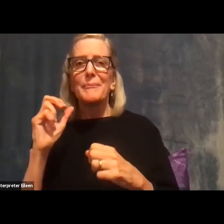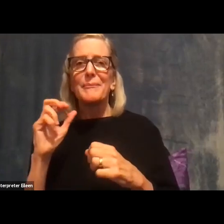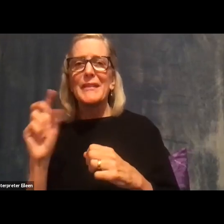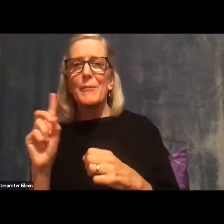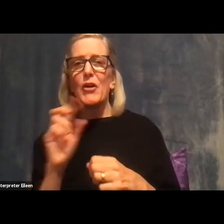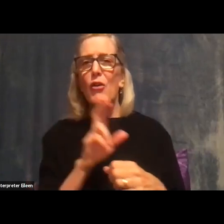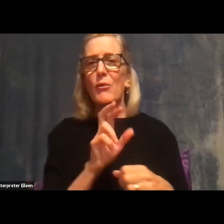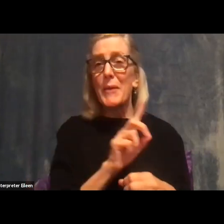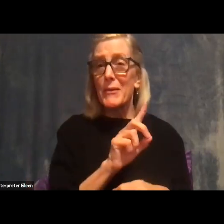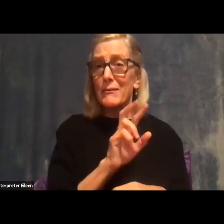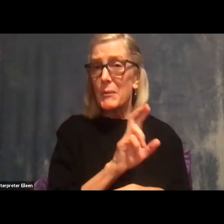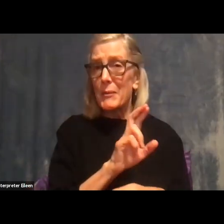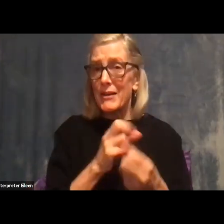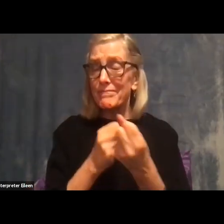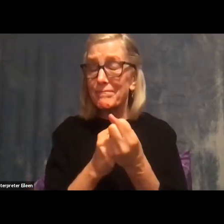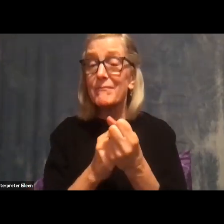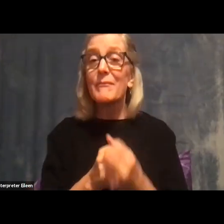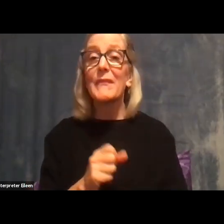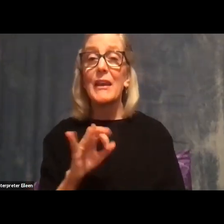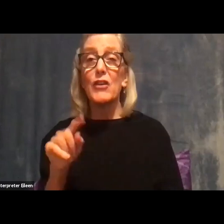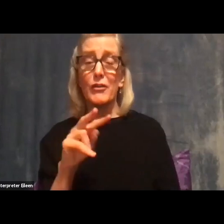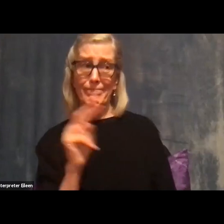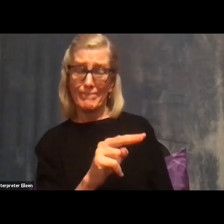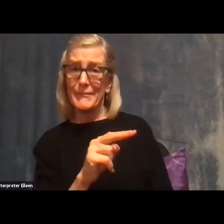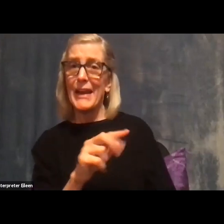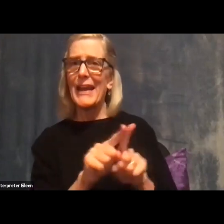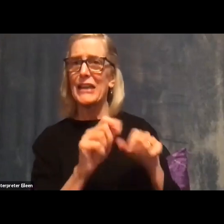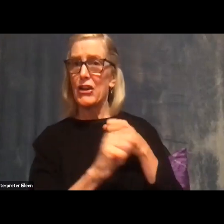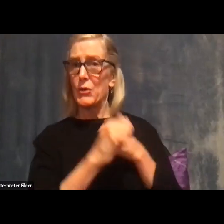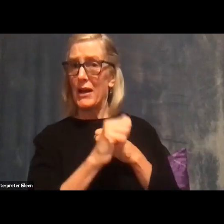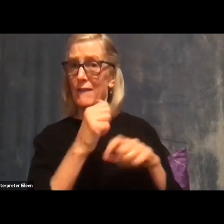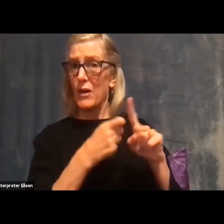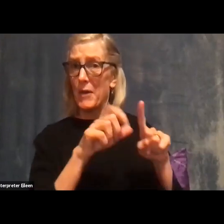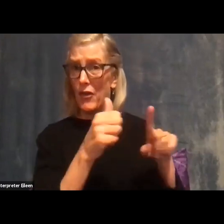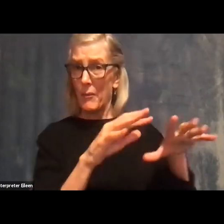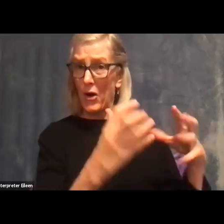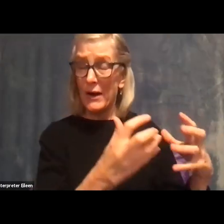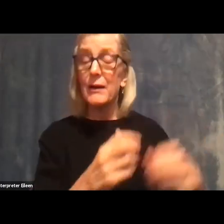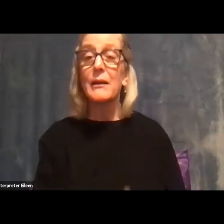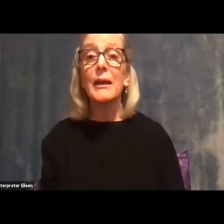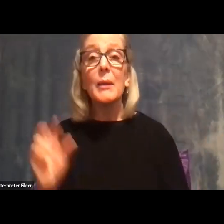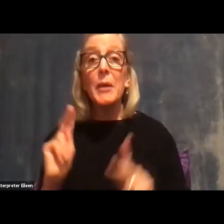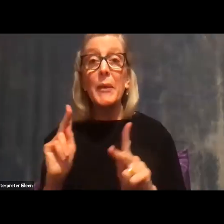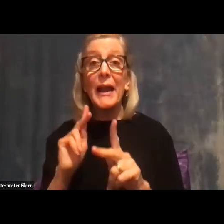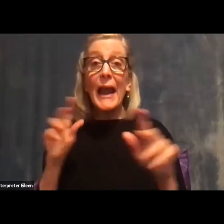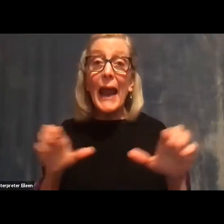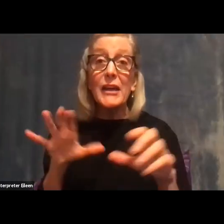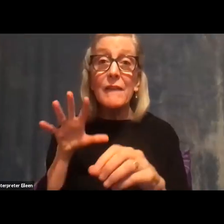If you have more perception of threat from the other party, and people who are very active in politics are more likely to feel that way.